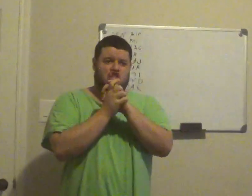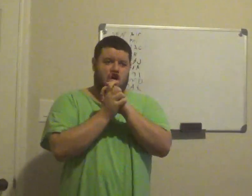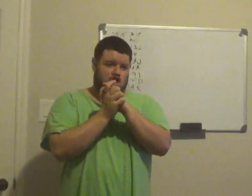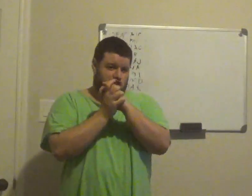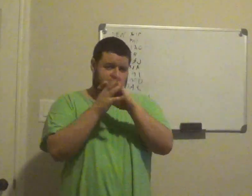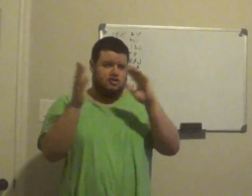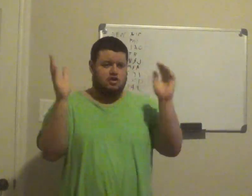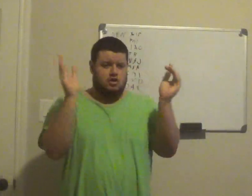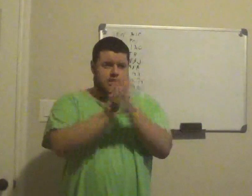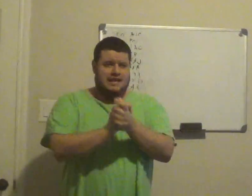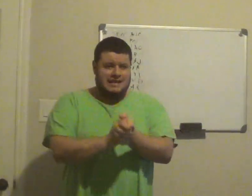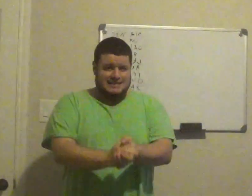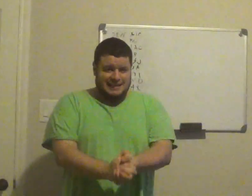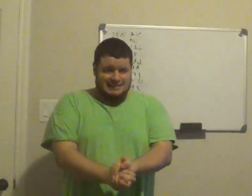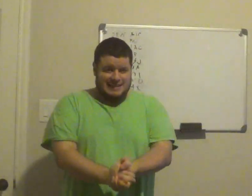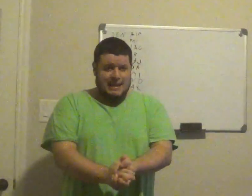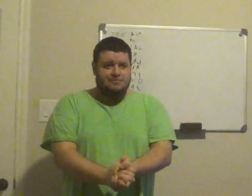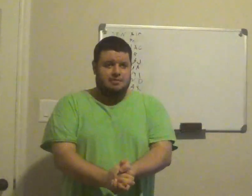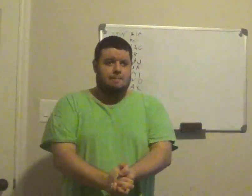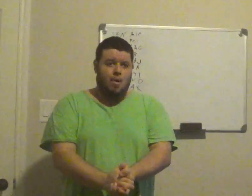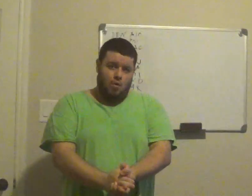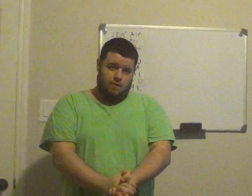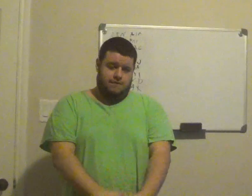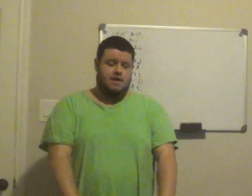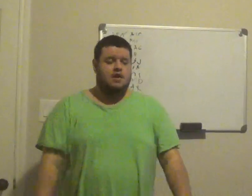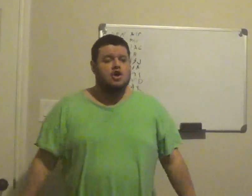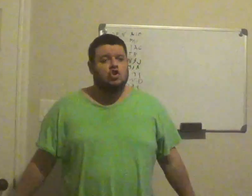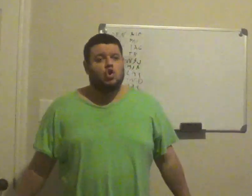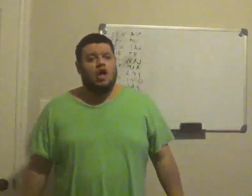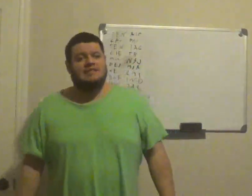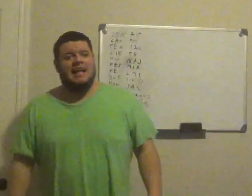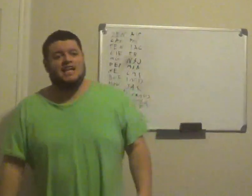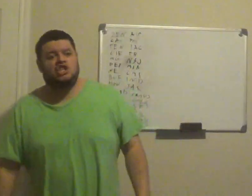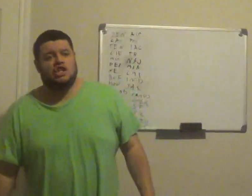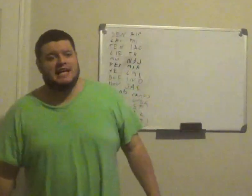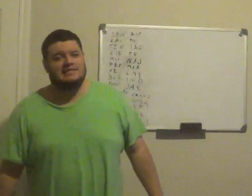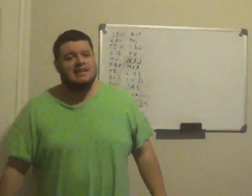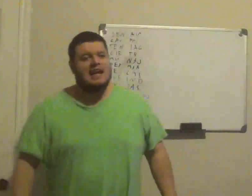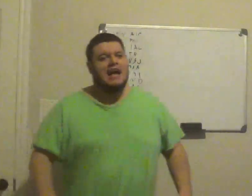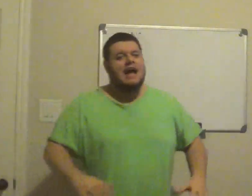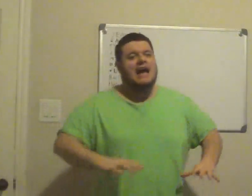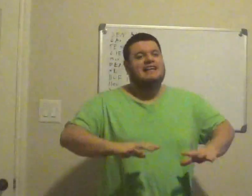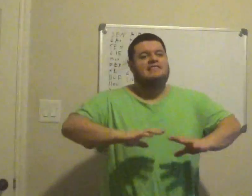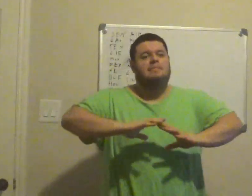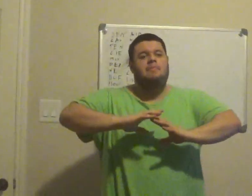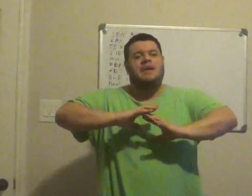Chargers, this team's move to Los Angeles has been